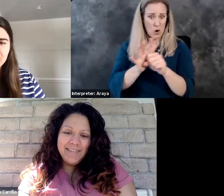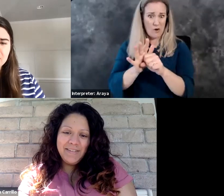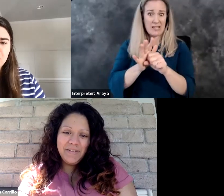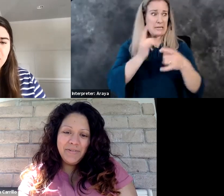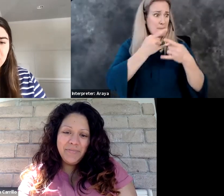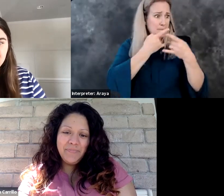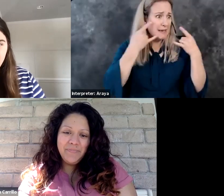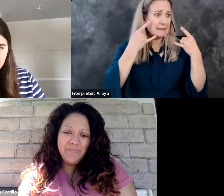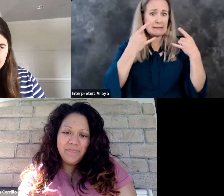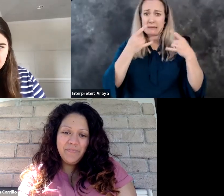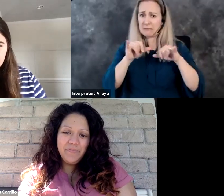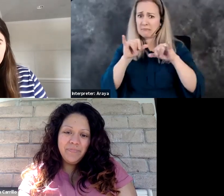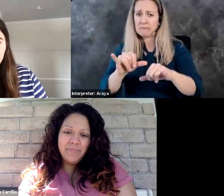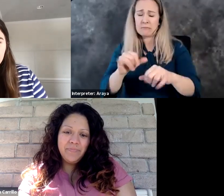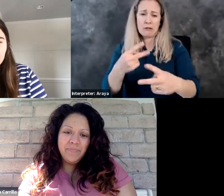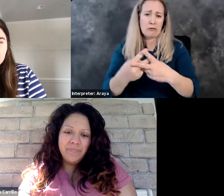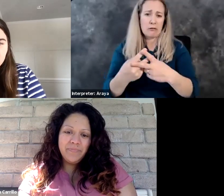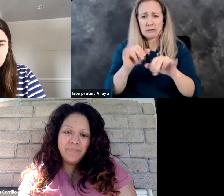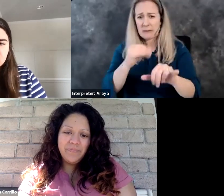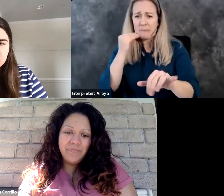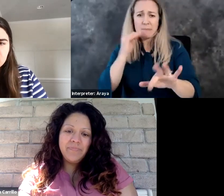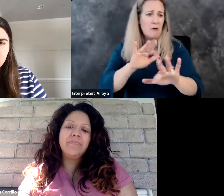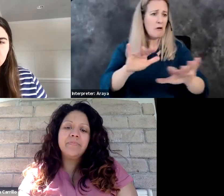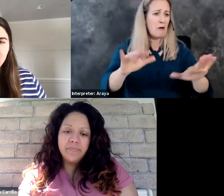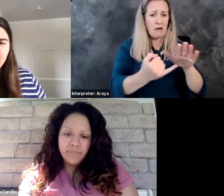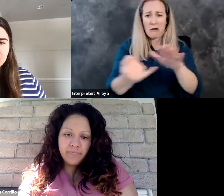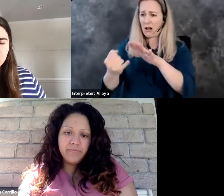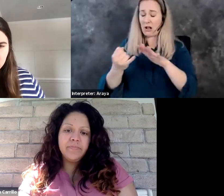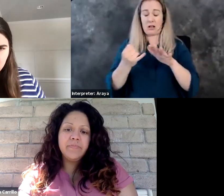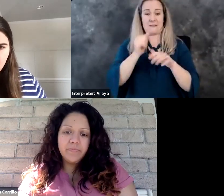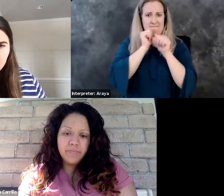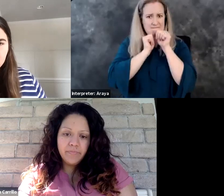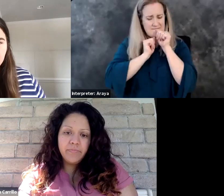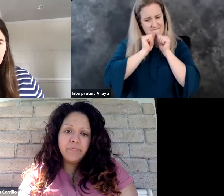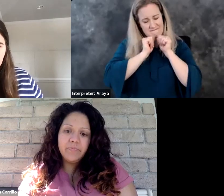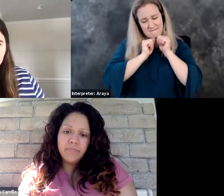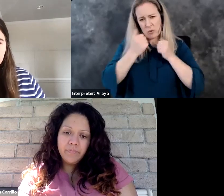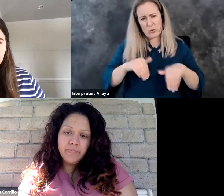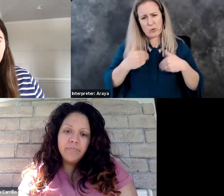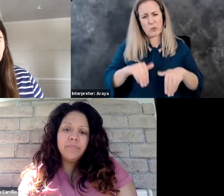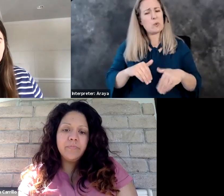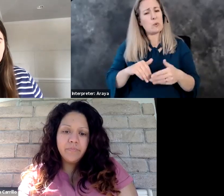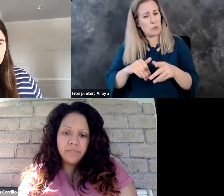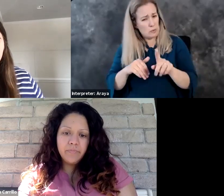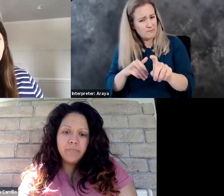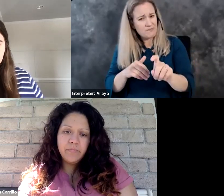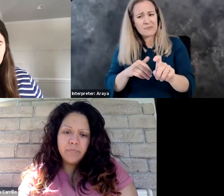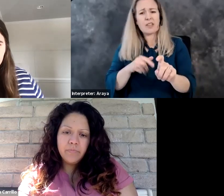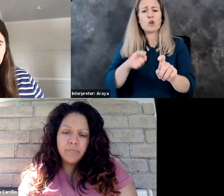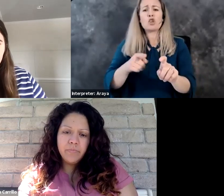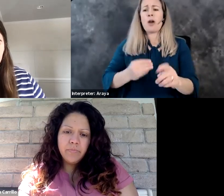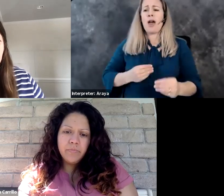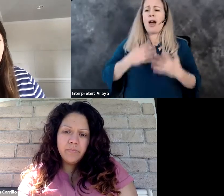lockdown has brought a lot of hardship. Um, so what is, what has brought you hope and encouragement and made you be able to